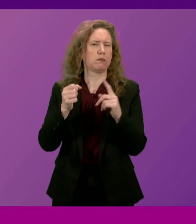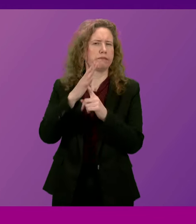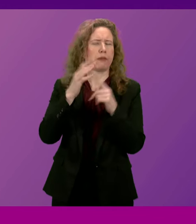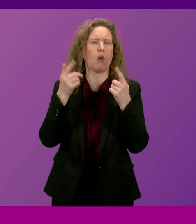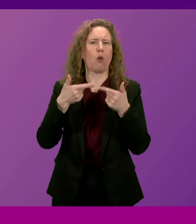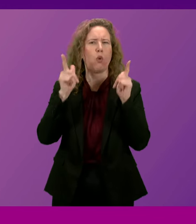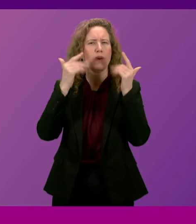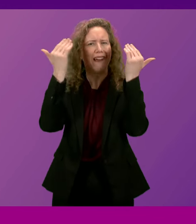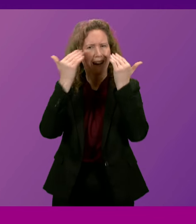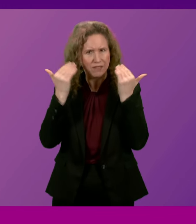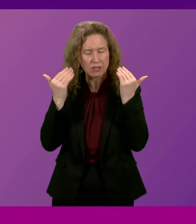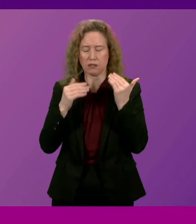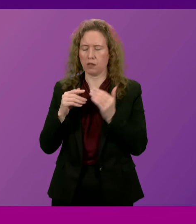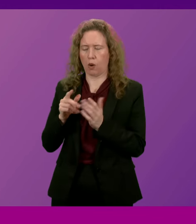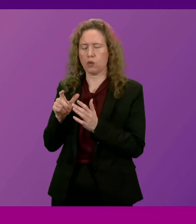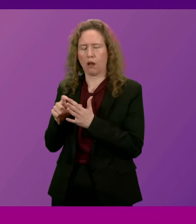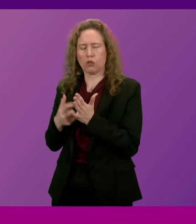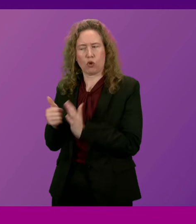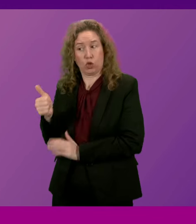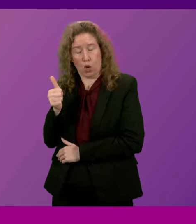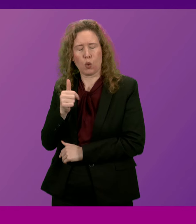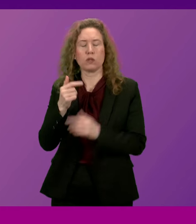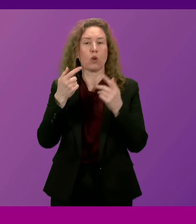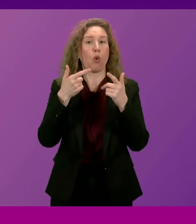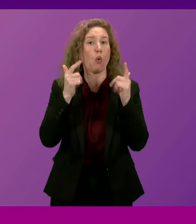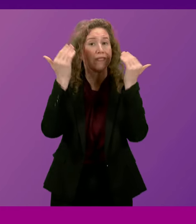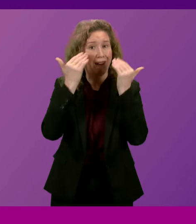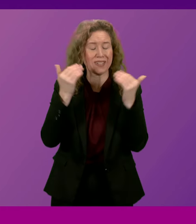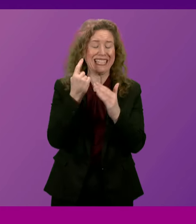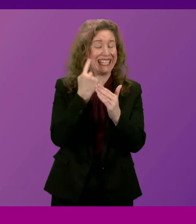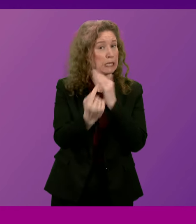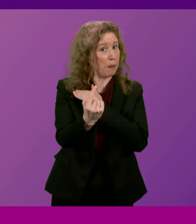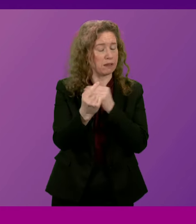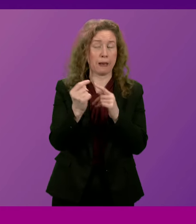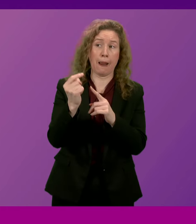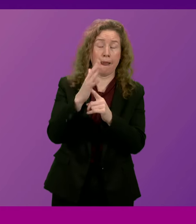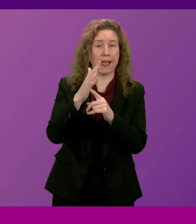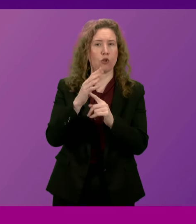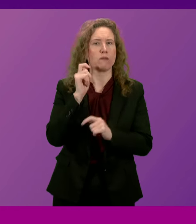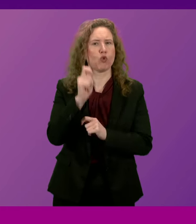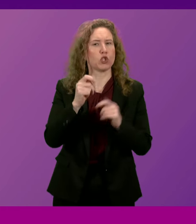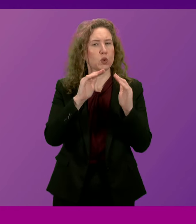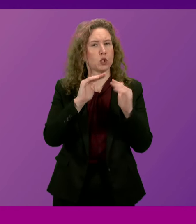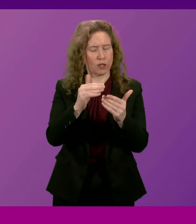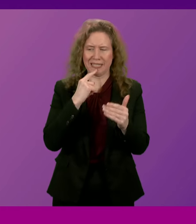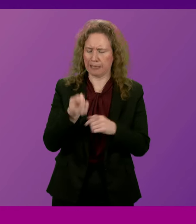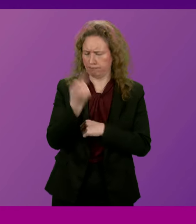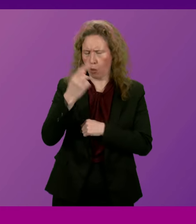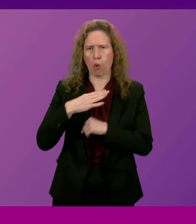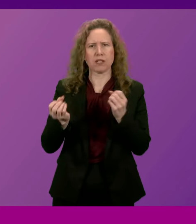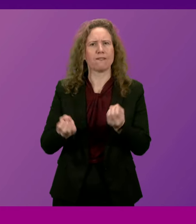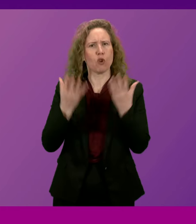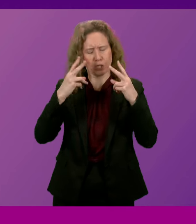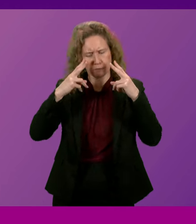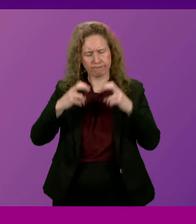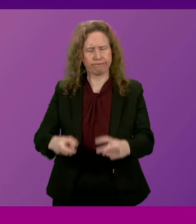who, as Mr Ross again will understand, is the independent head of the prosecution service, has instructed that a fresh investigation be